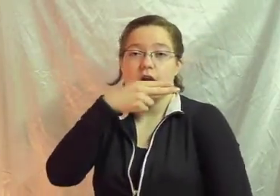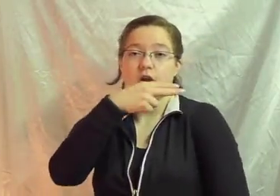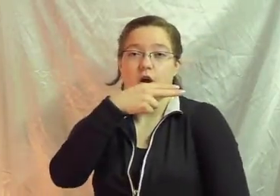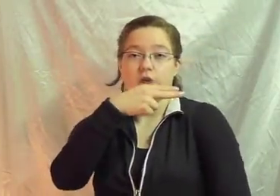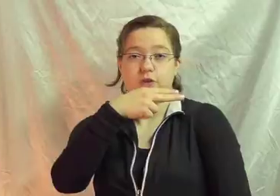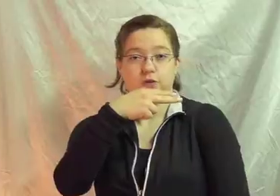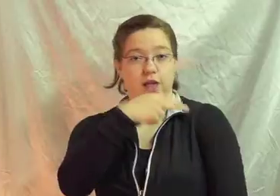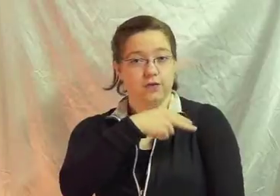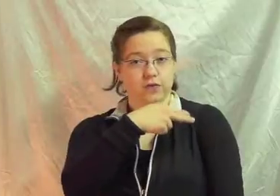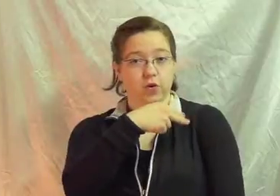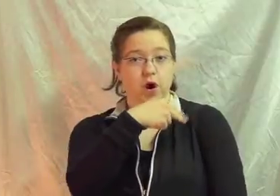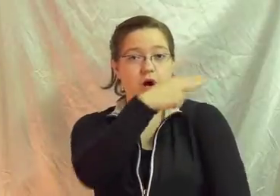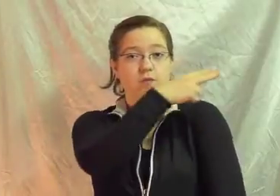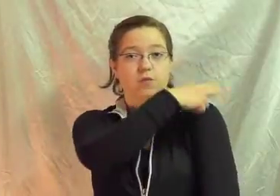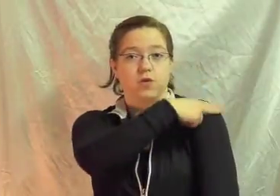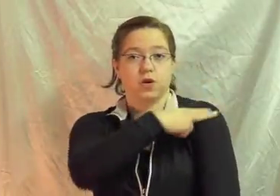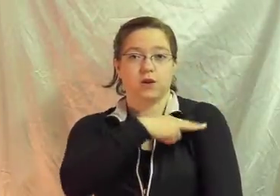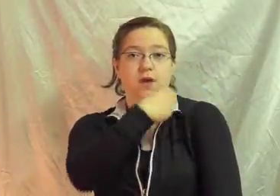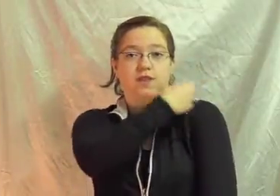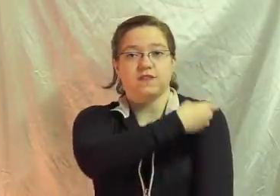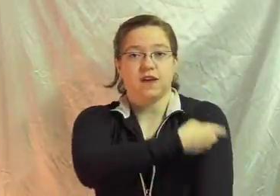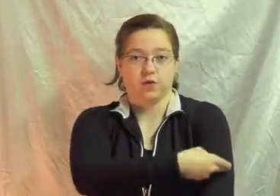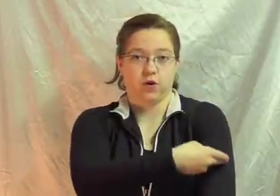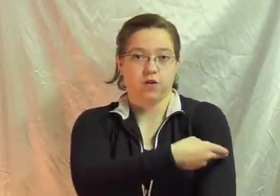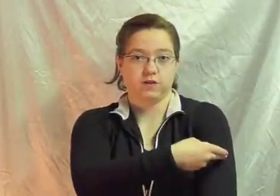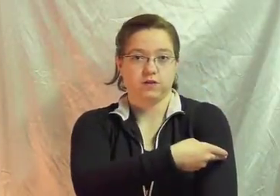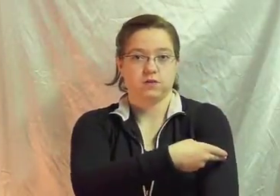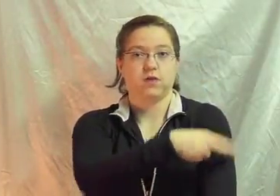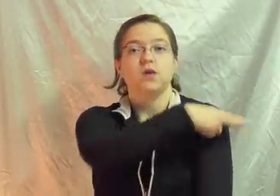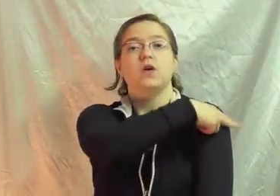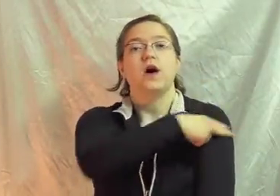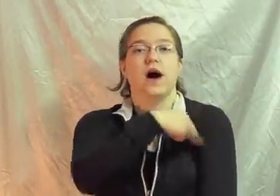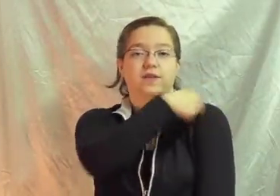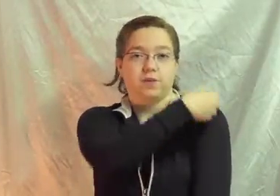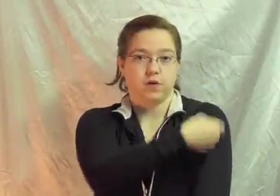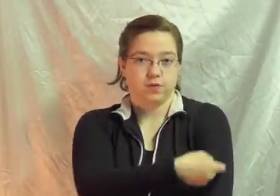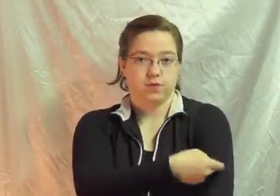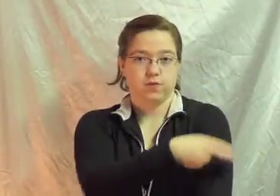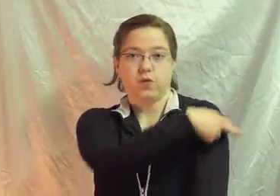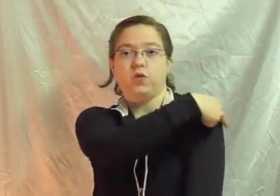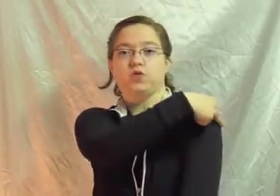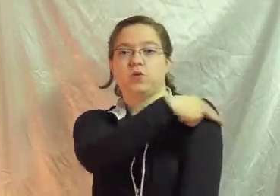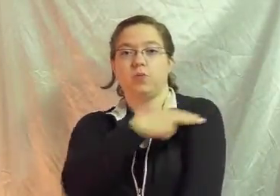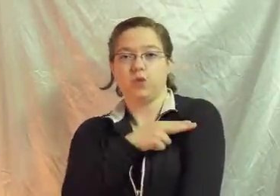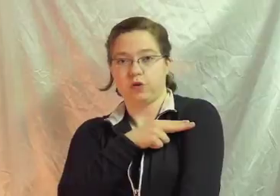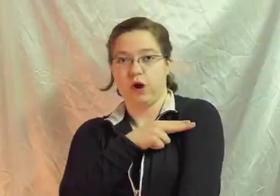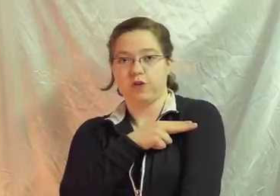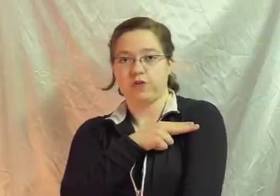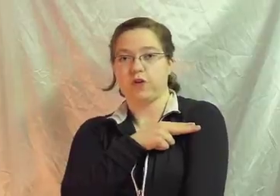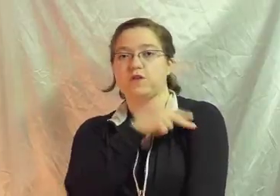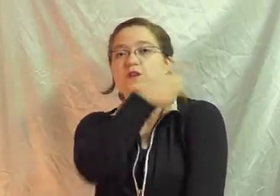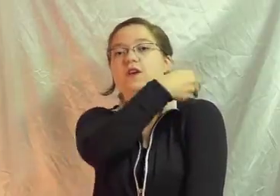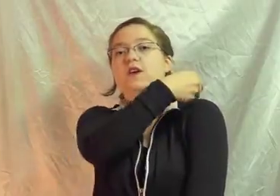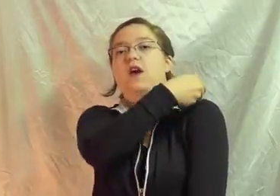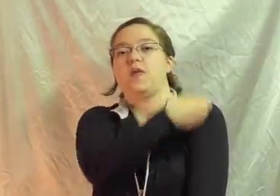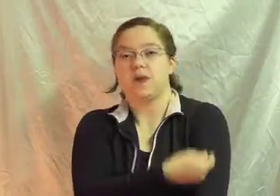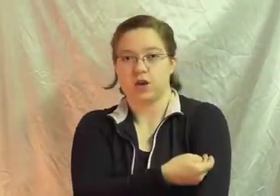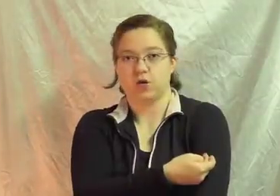on your left forearm You're going to make the sign of a cross Hospital You usually pull it across first And then go